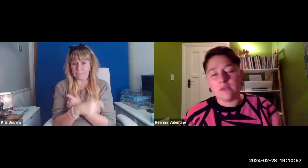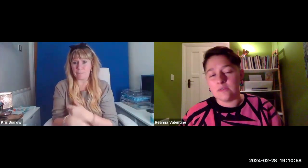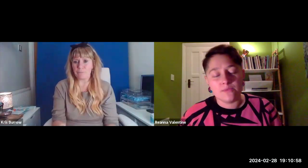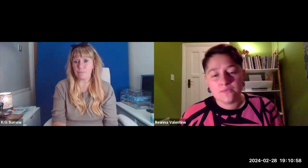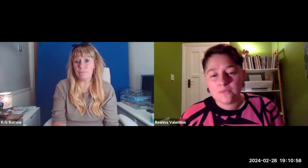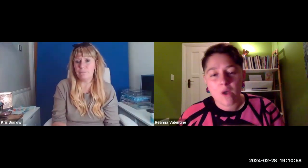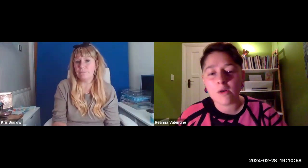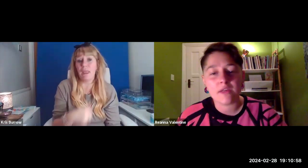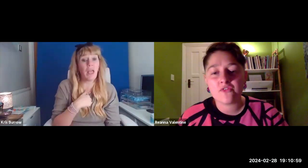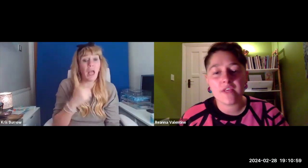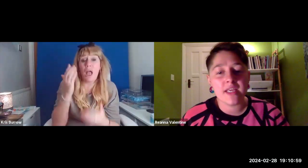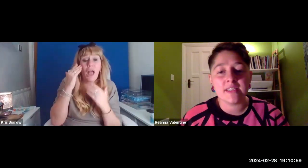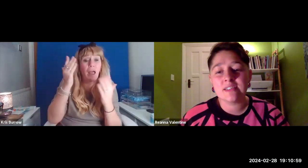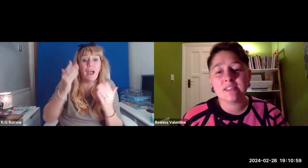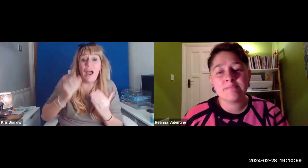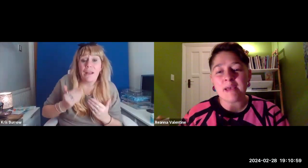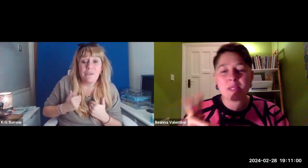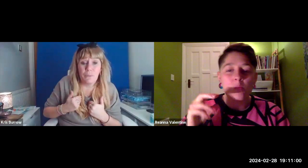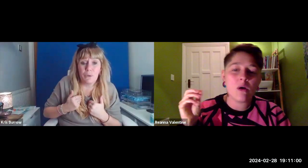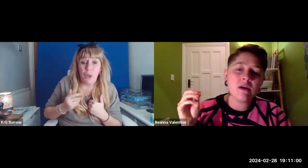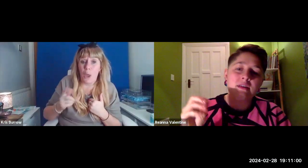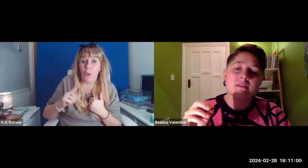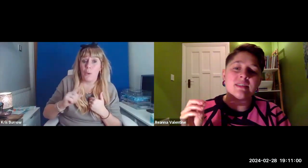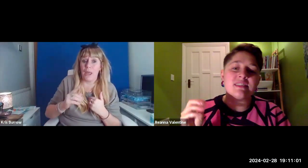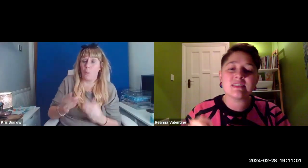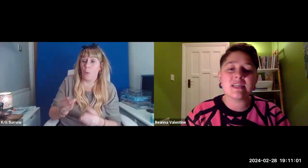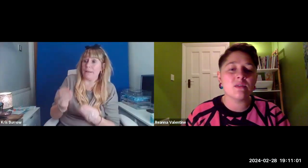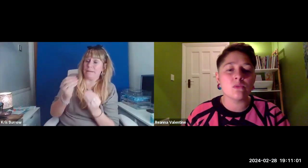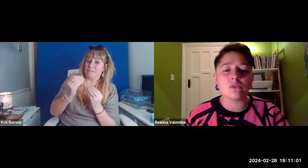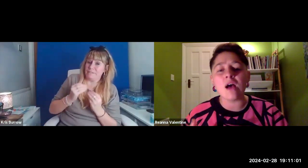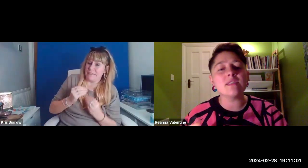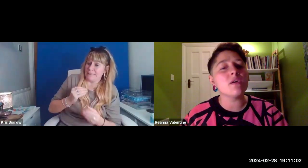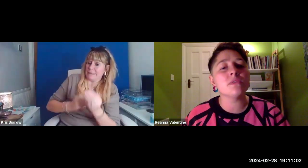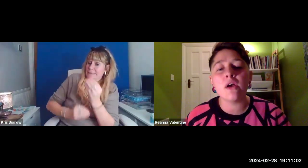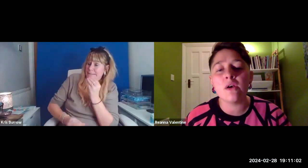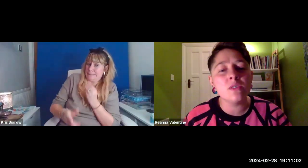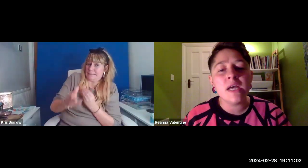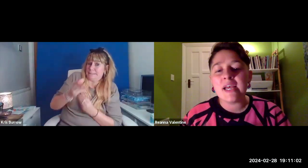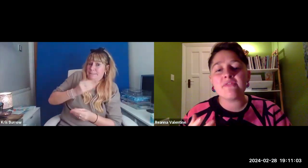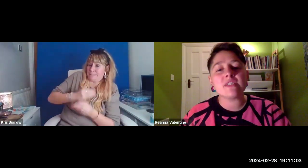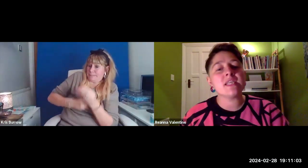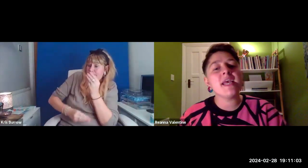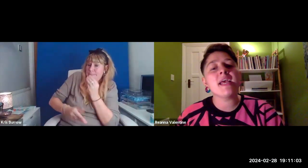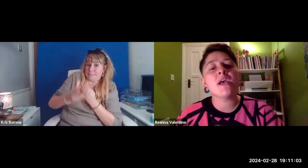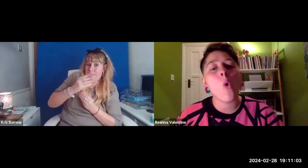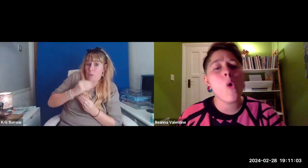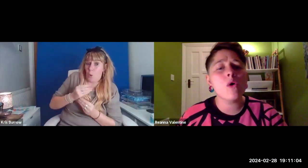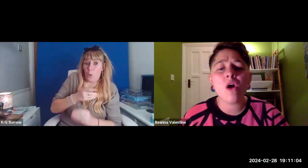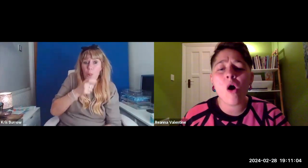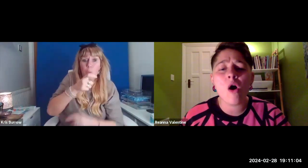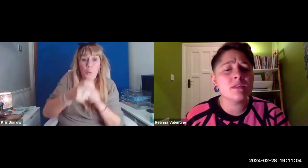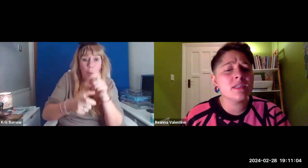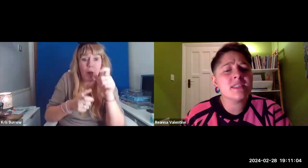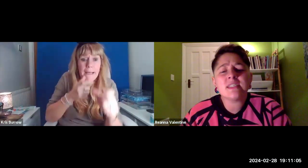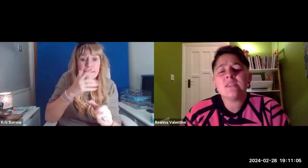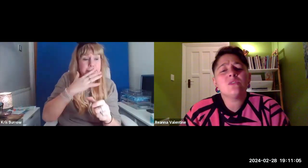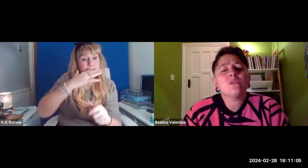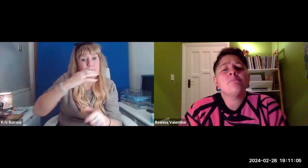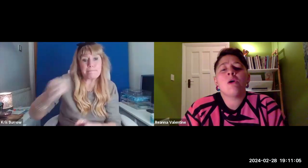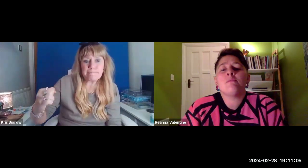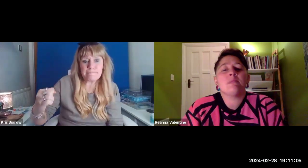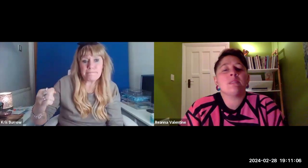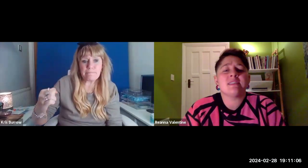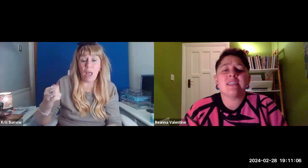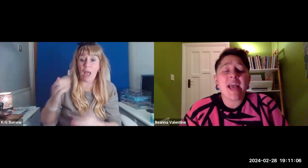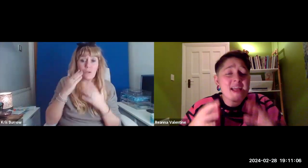I don't know on what it feeds. Maybe the words it steals. I don't know if it's here or gone. Until